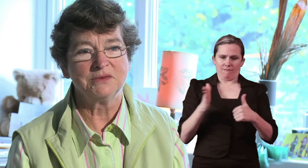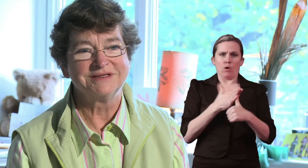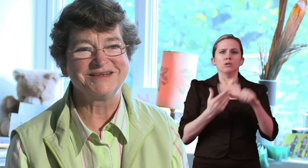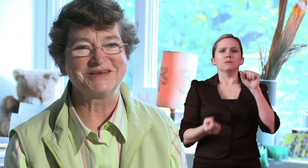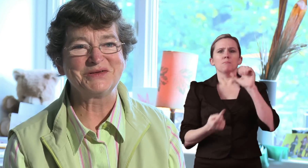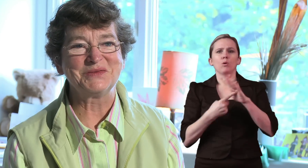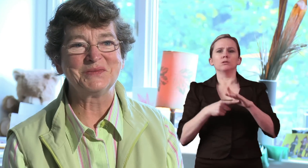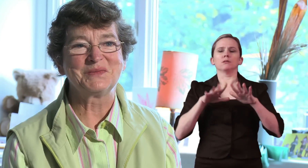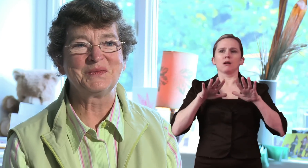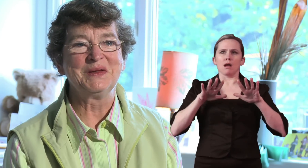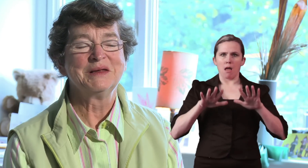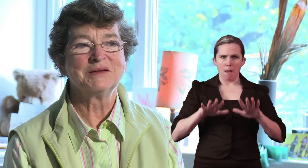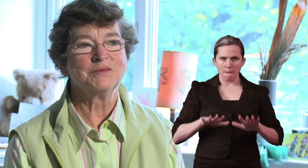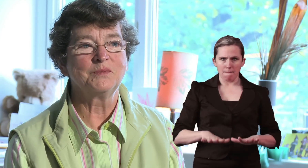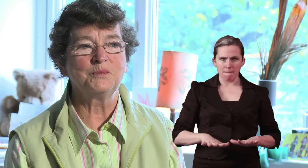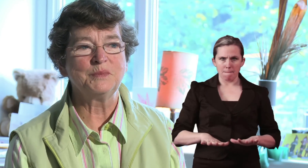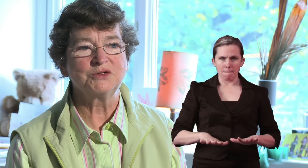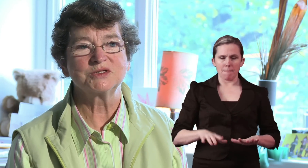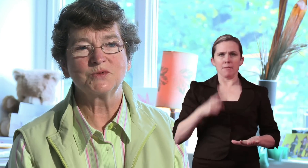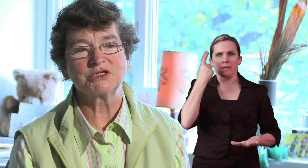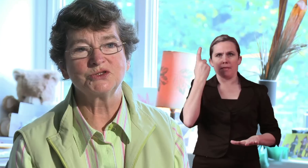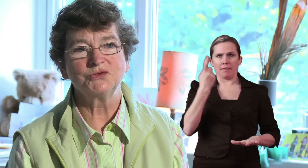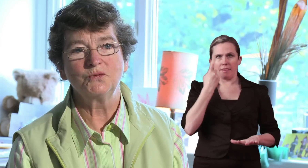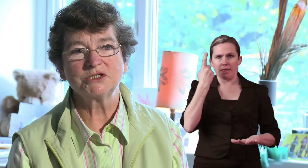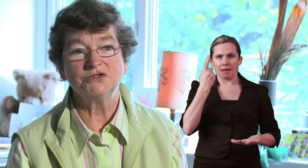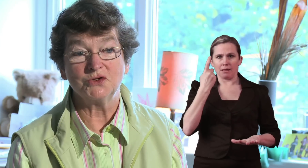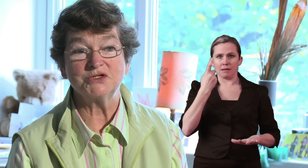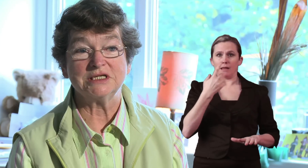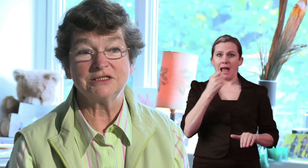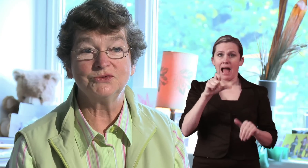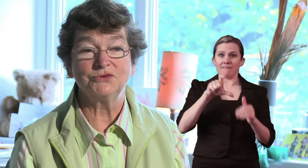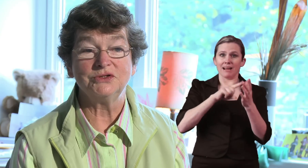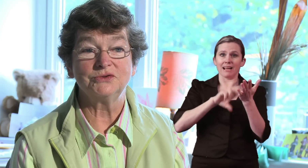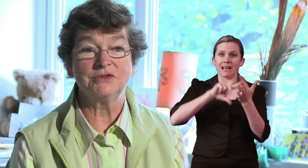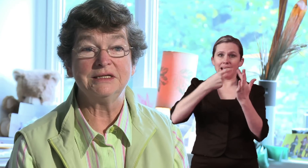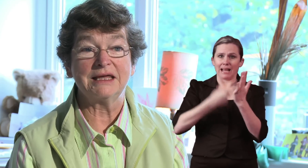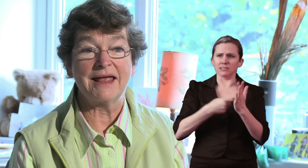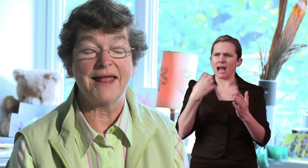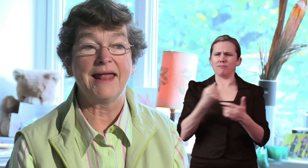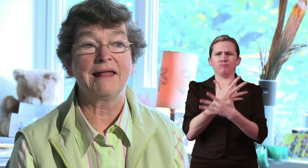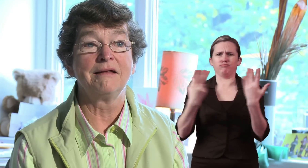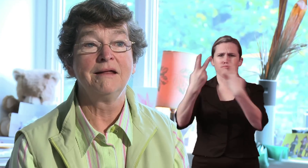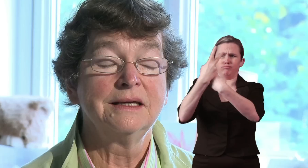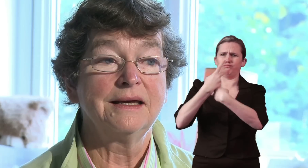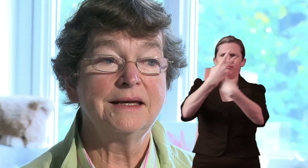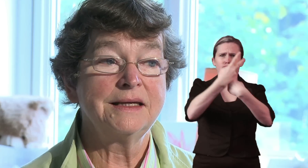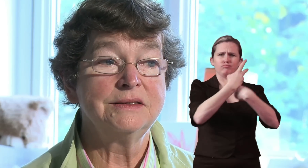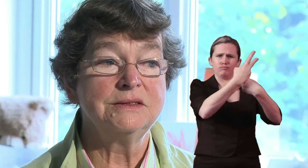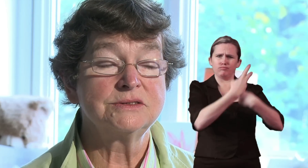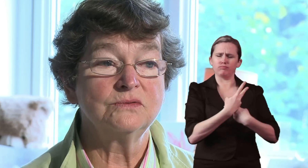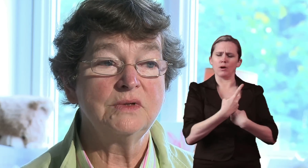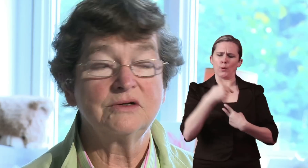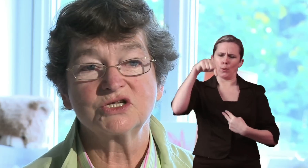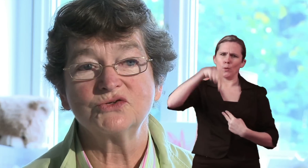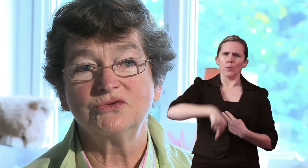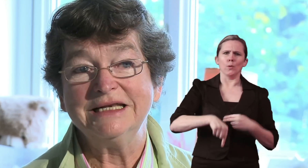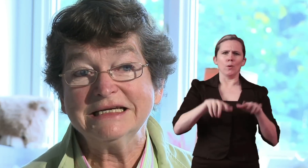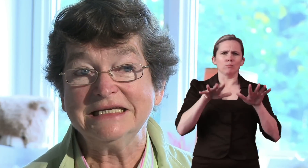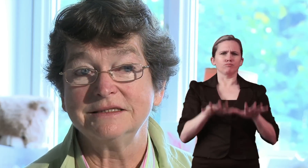because once you've got it you're in care and we are extraordinarily lucky in